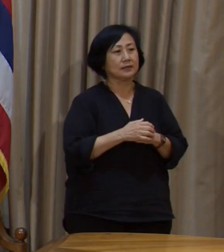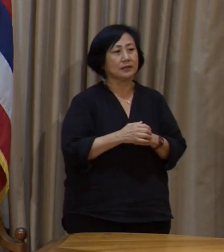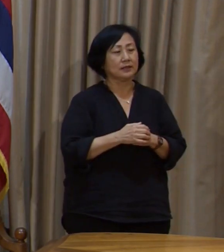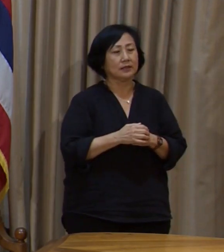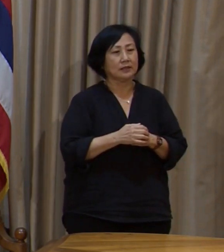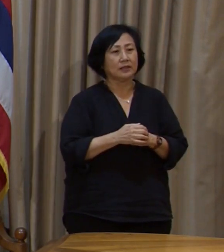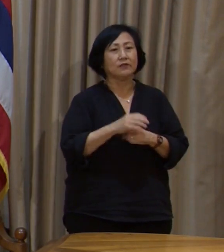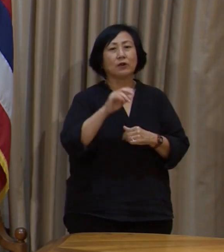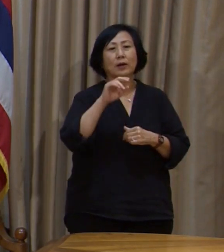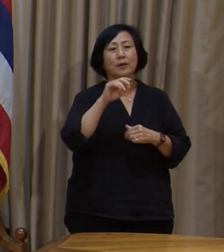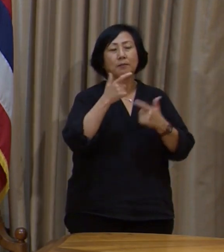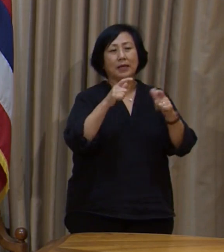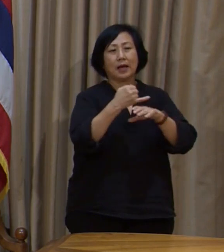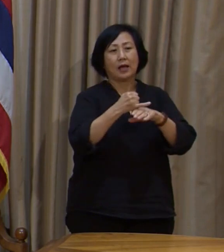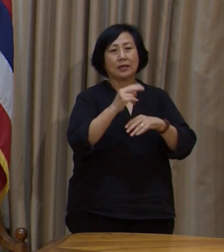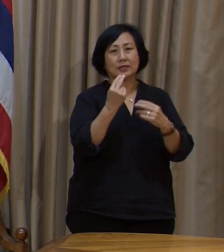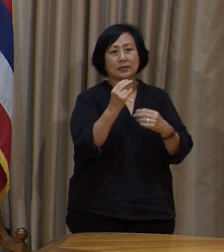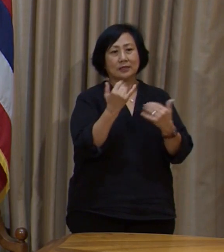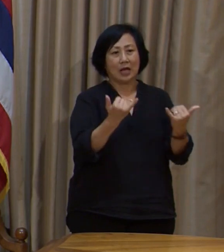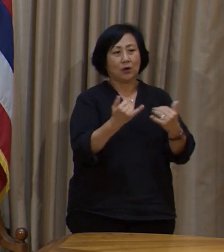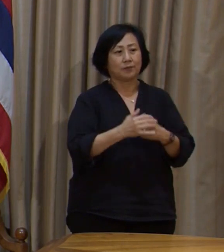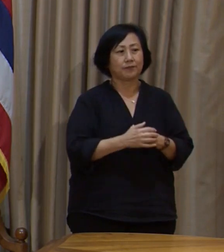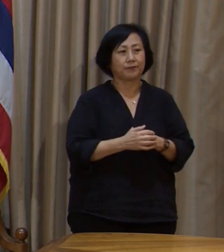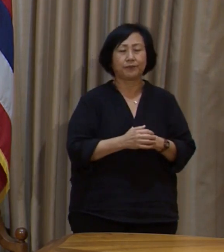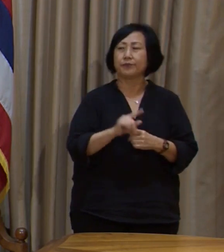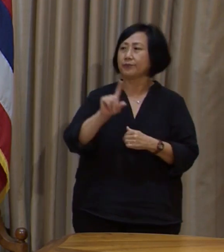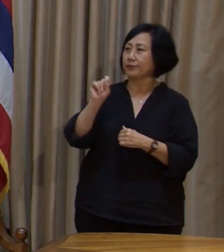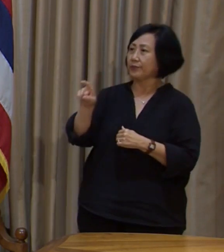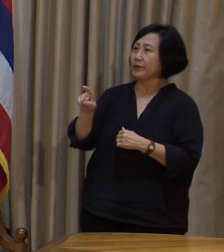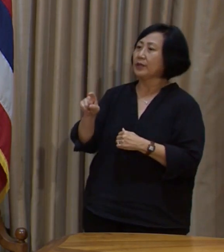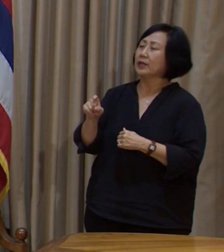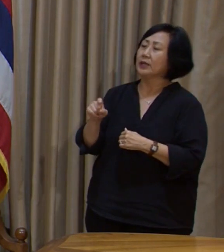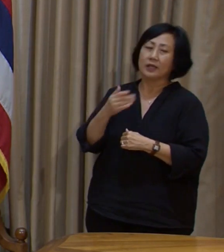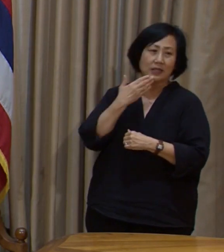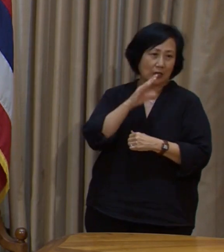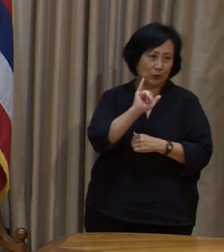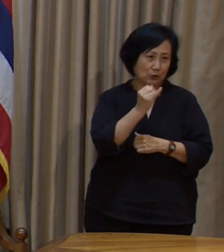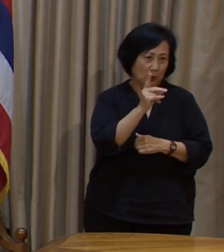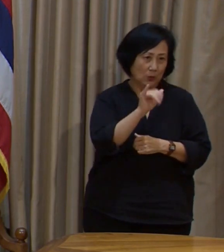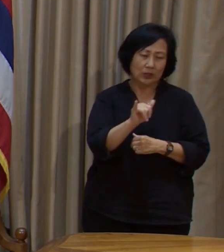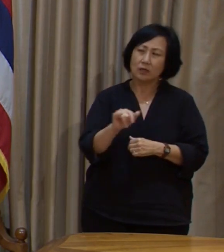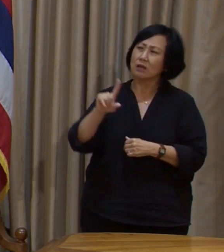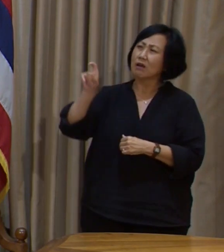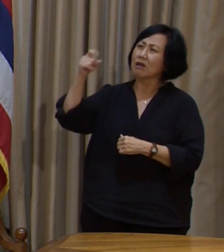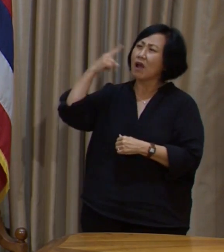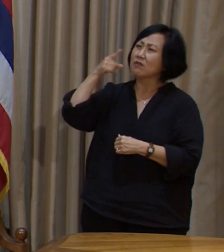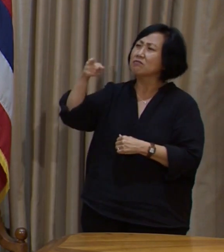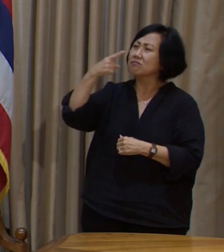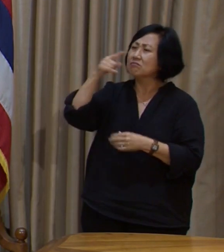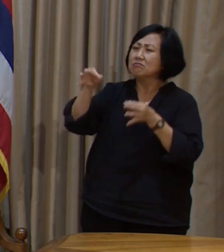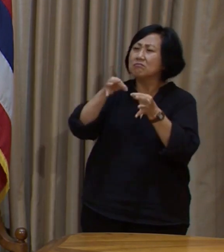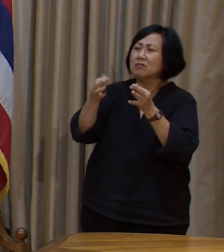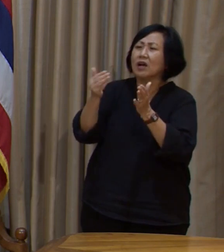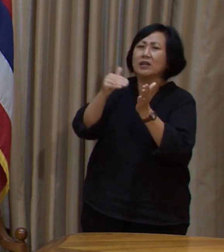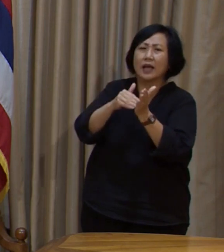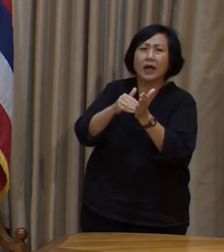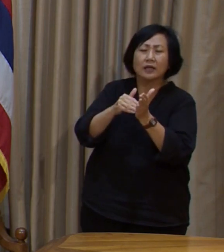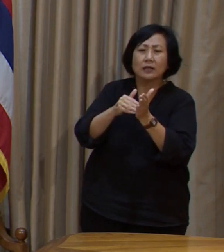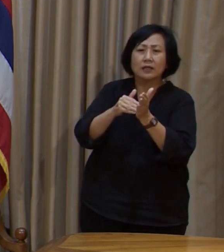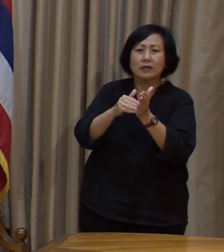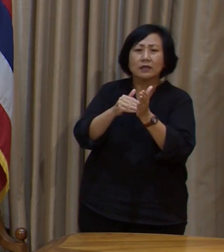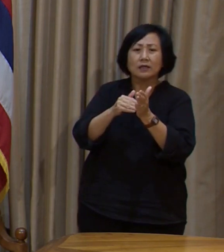Max Deibel, Big Island Now. Yes, thank you, Jody. Governor, I was just wondering if you can run through quickly one more time